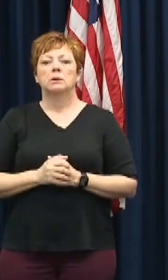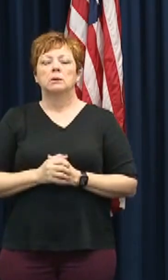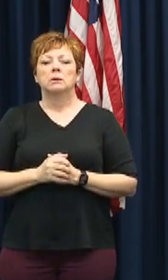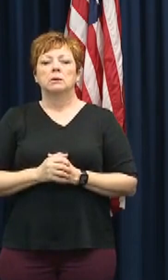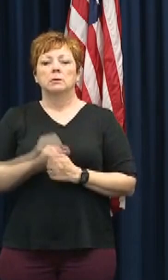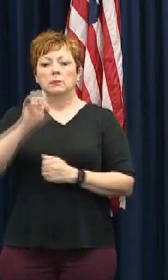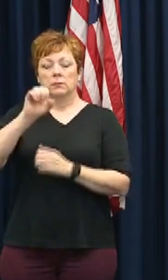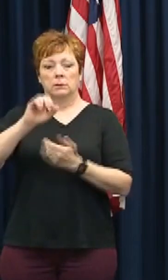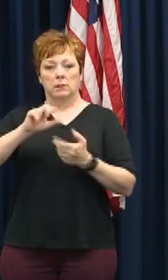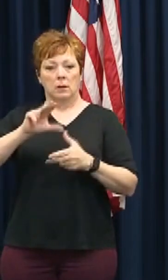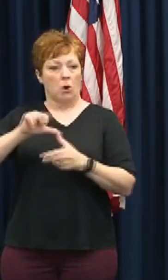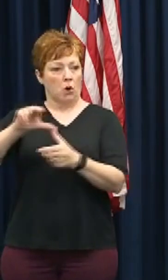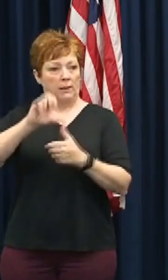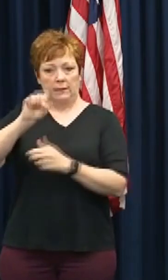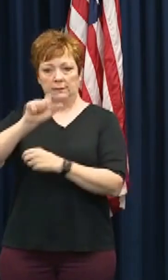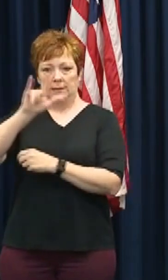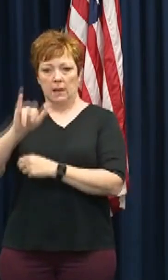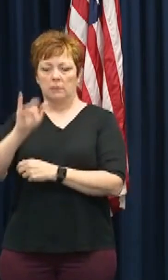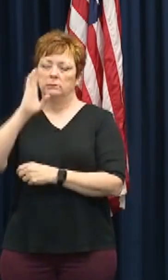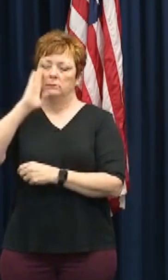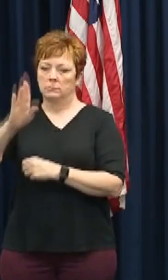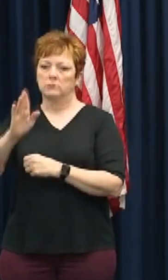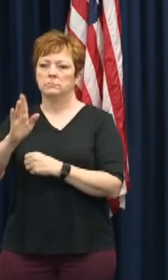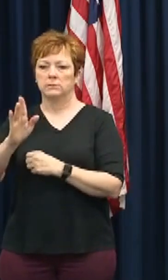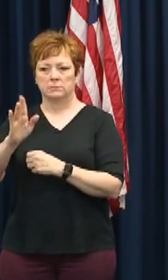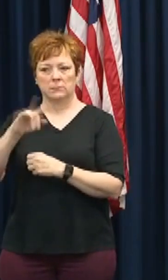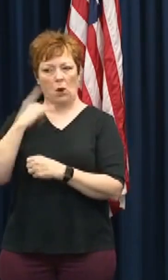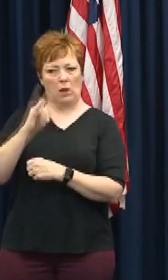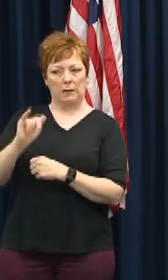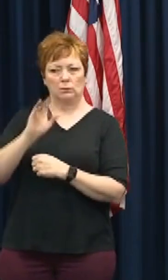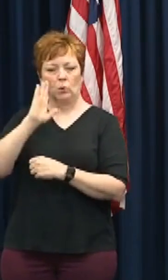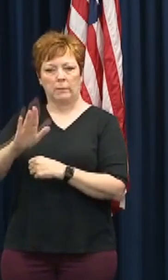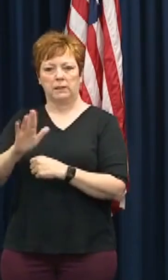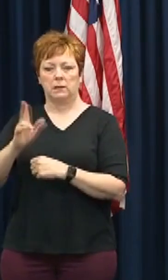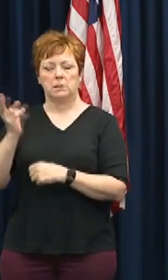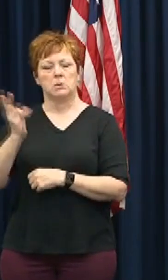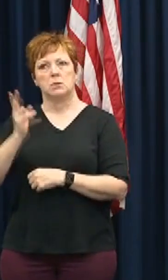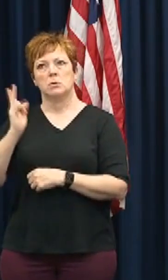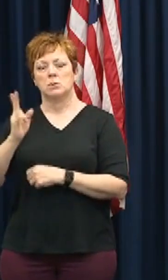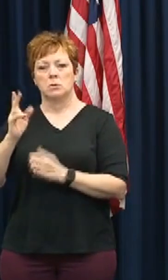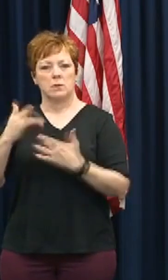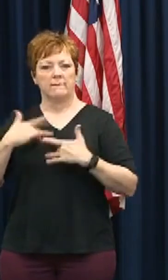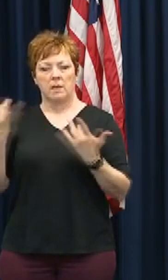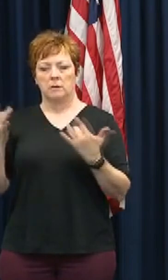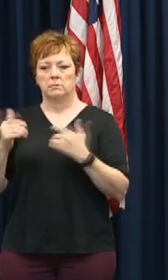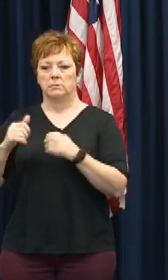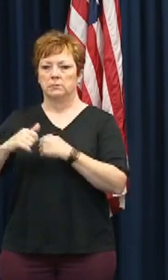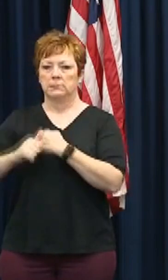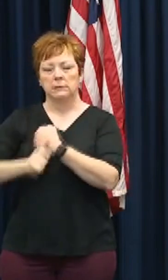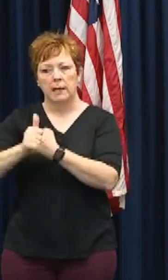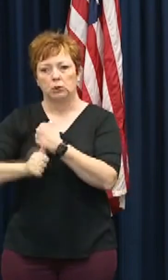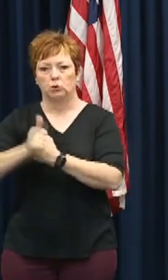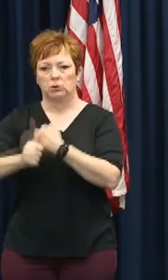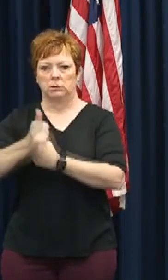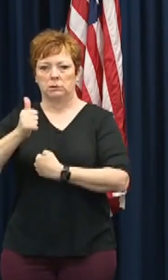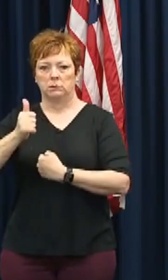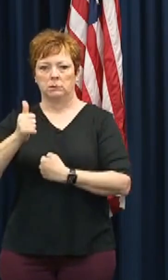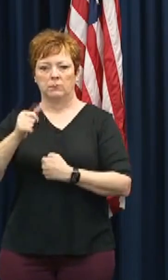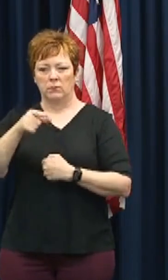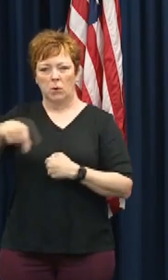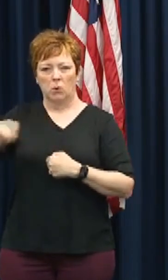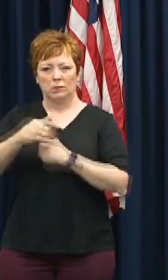SALI is shaping up to be a very dangerous and historic flooding event from the coastal counties along I-65